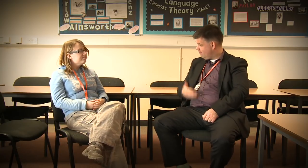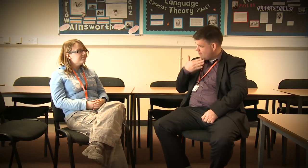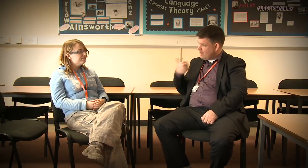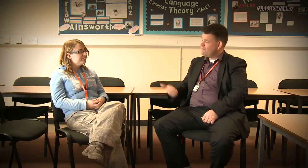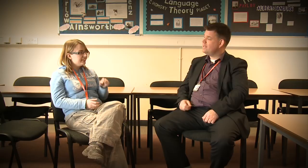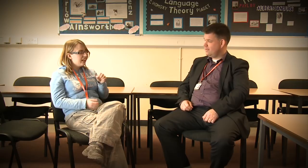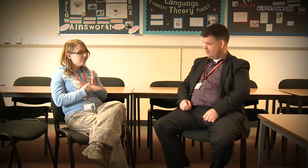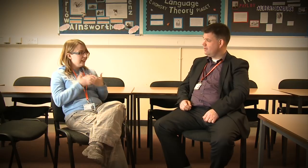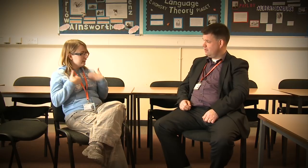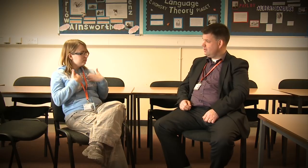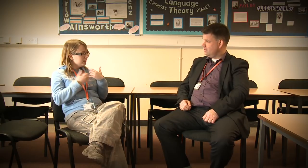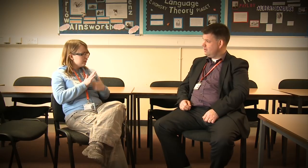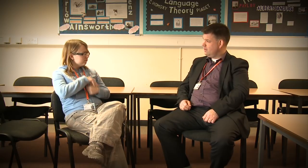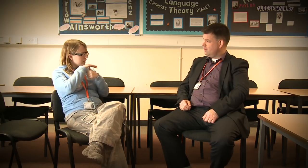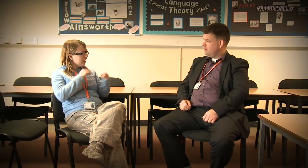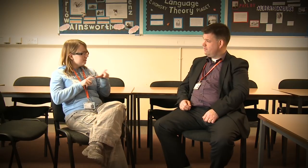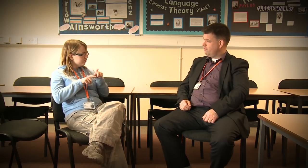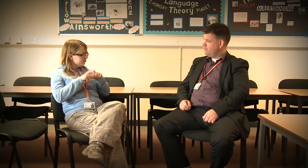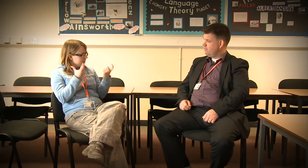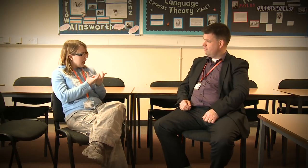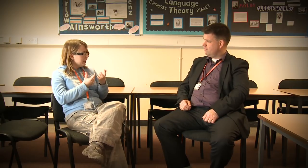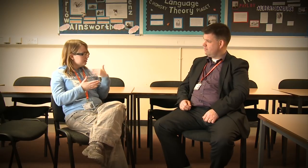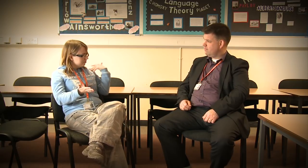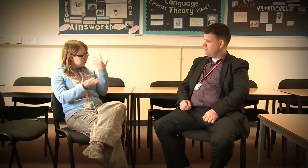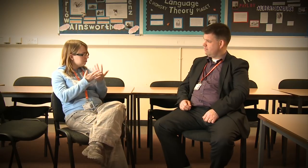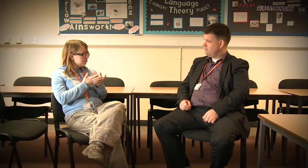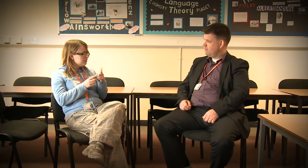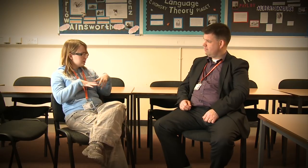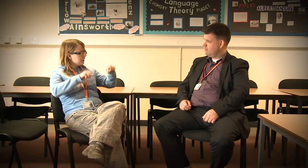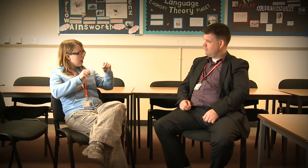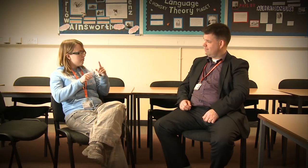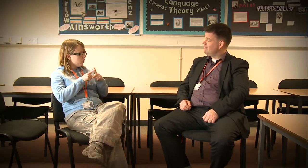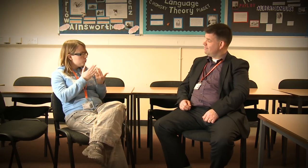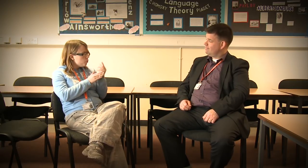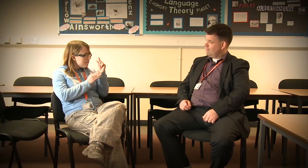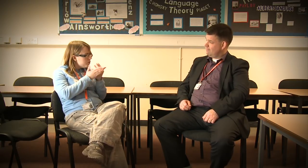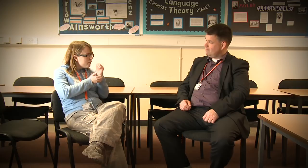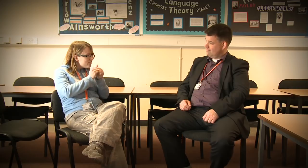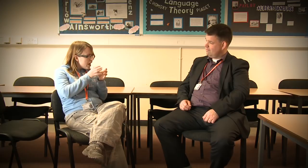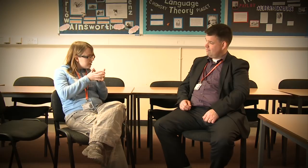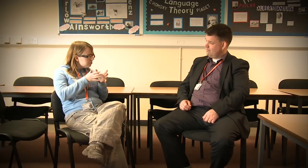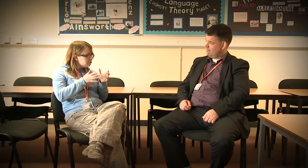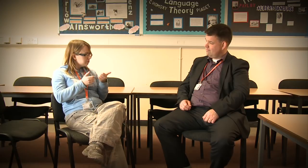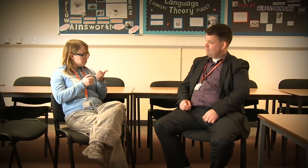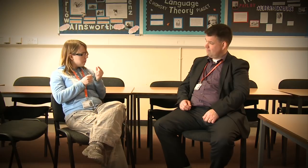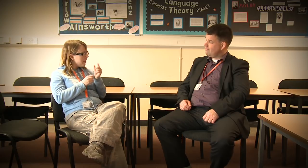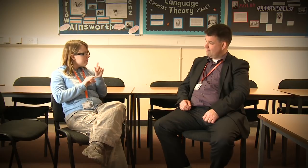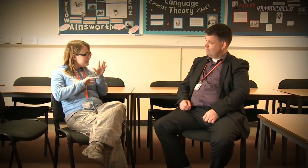It's been very interesting and I've been really impressed with my group. I started off with just a few friends. Some of them felt a bit at sea with a deaf